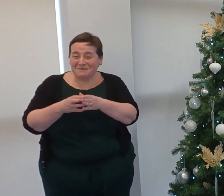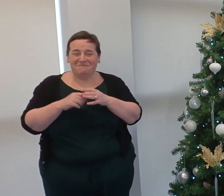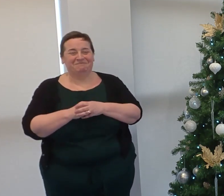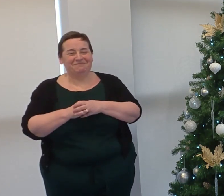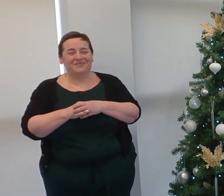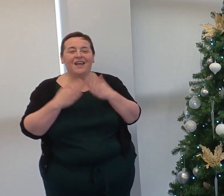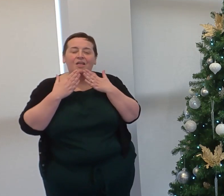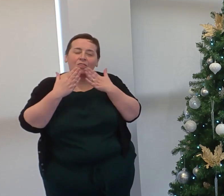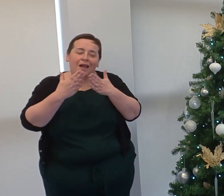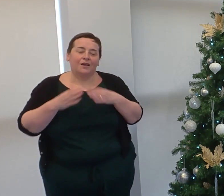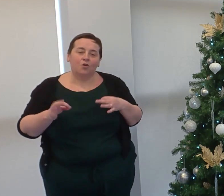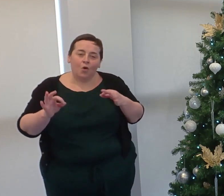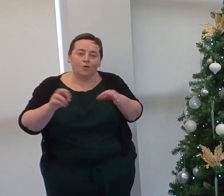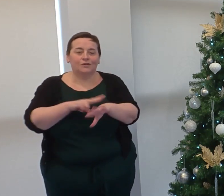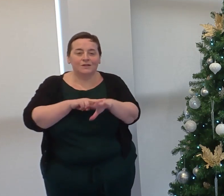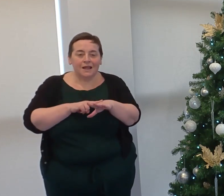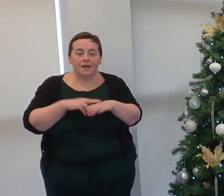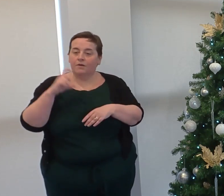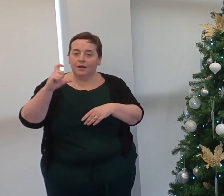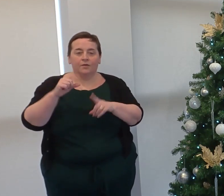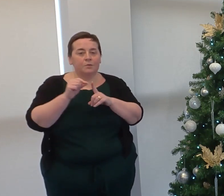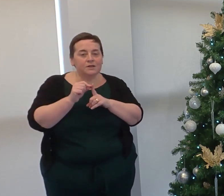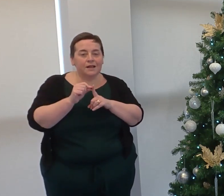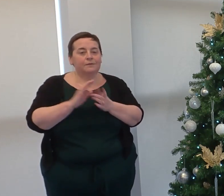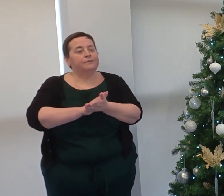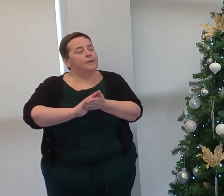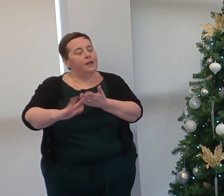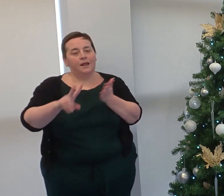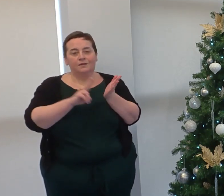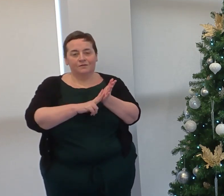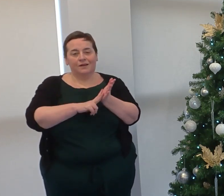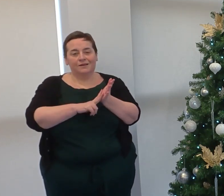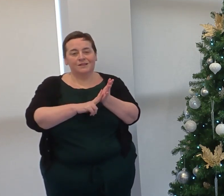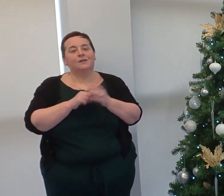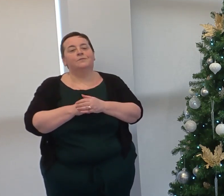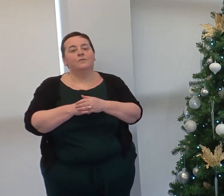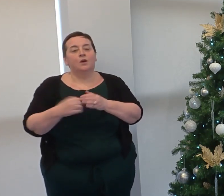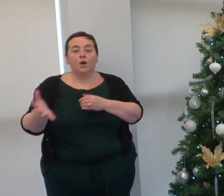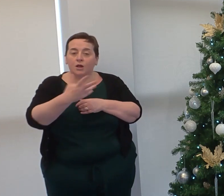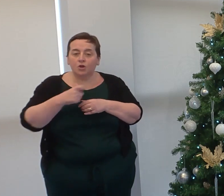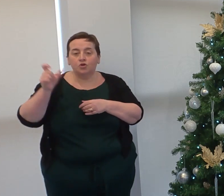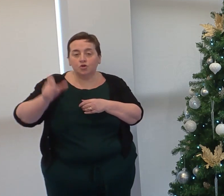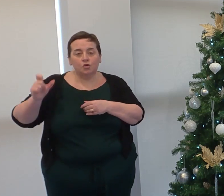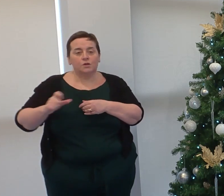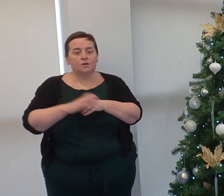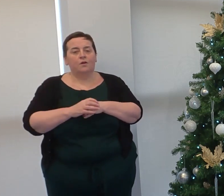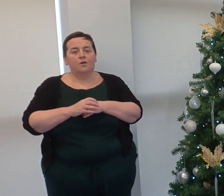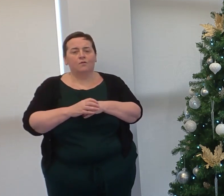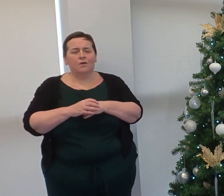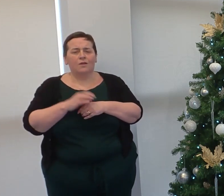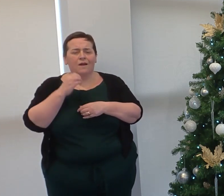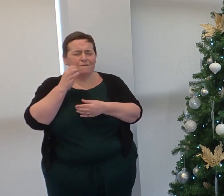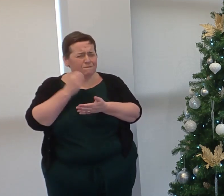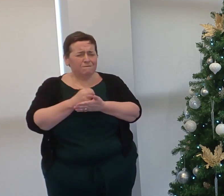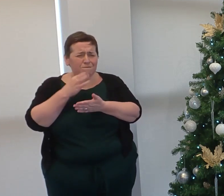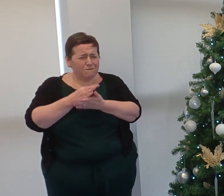and thank the horticulture staff, Cathy Purcell, Helen Vaz and our students for